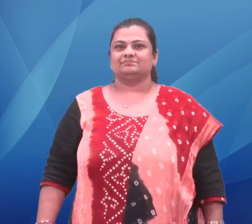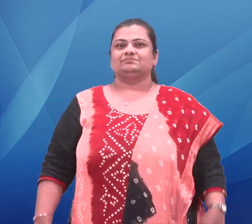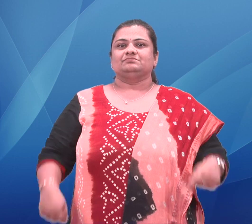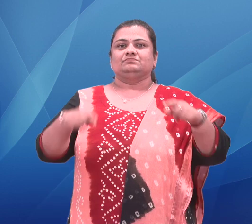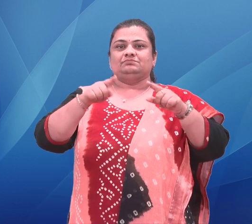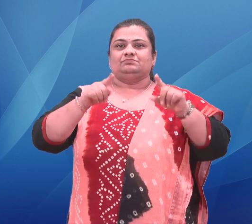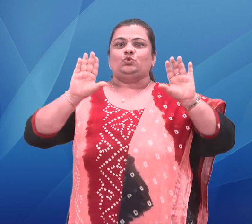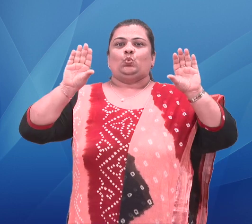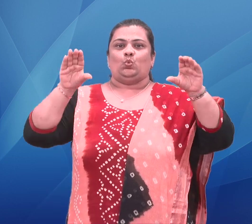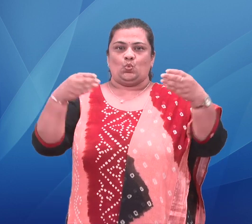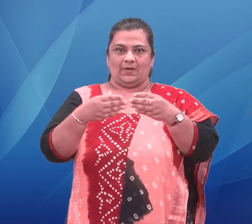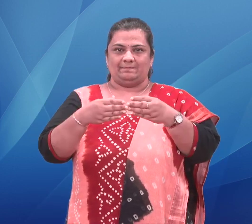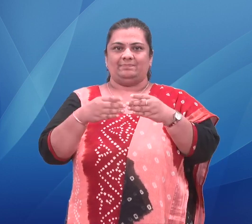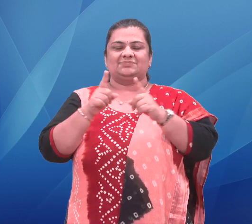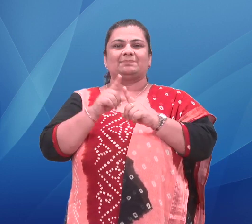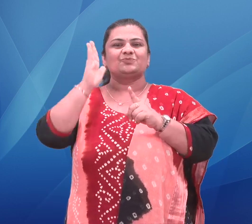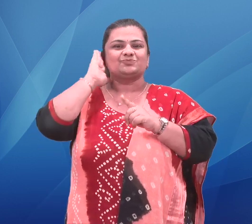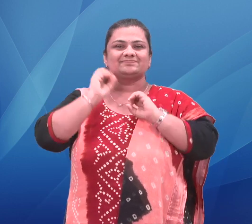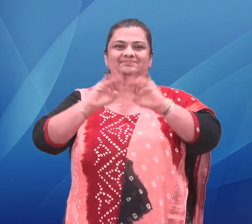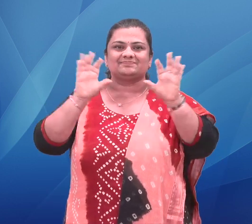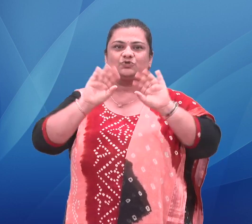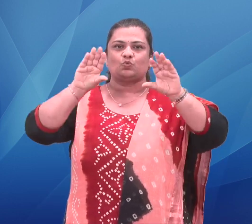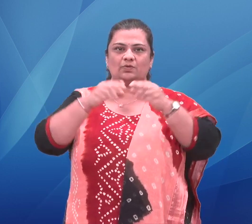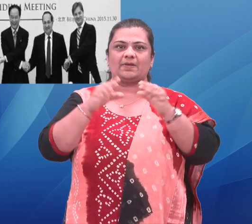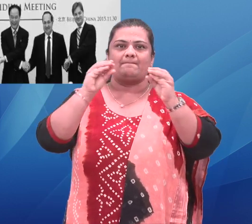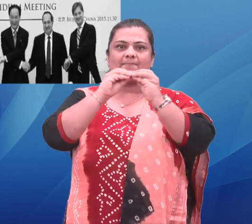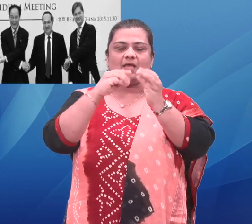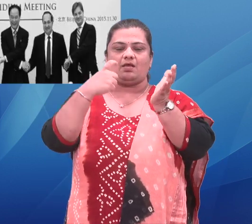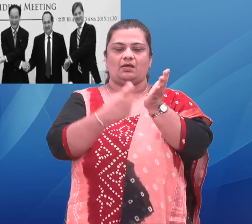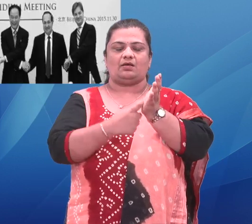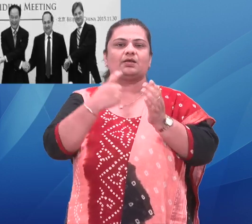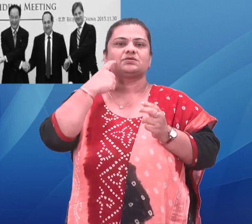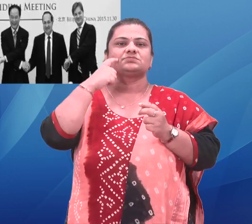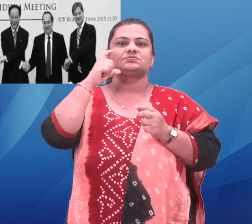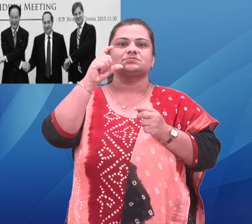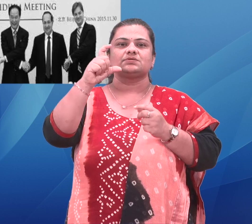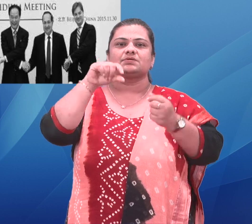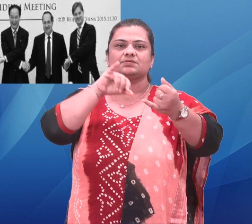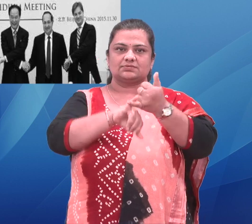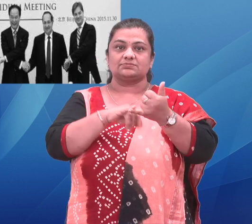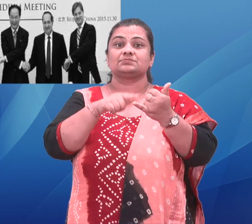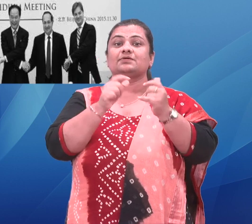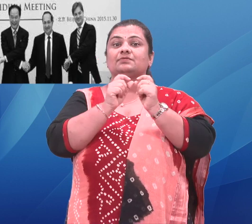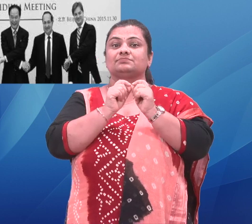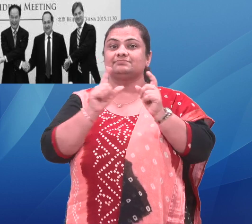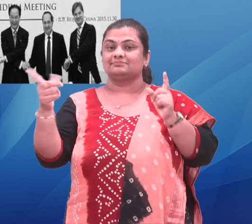The media groups from the BRICS, Brazil, Russia, India, China and South Africa,